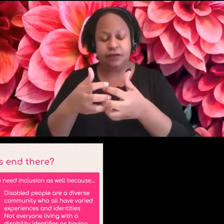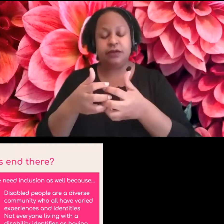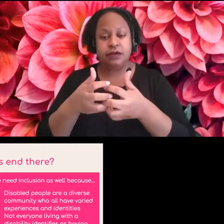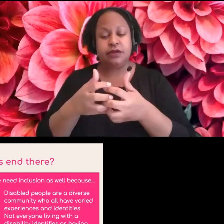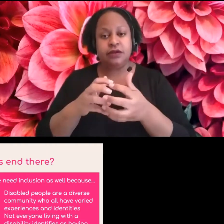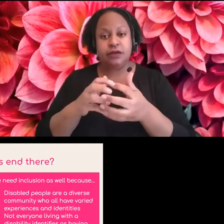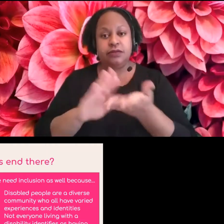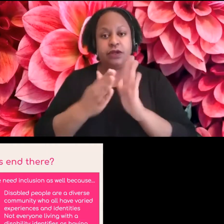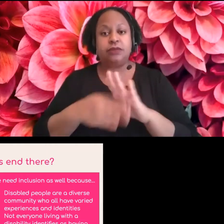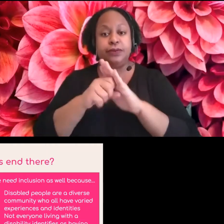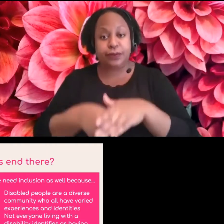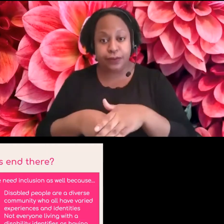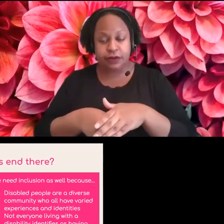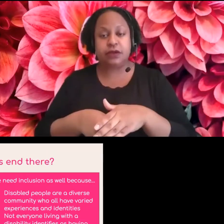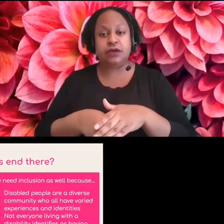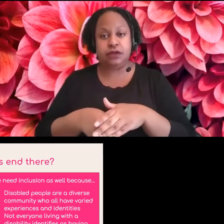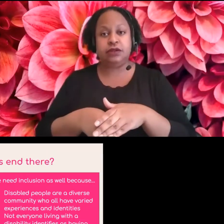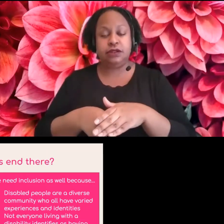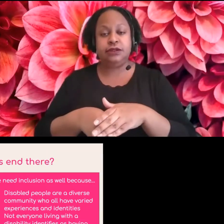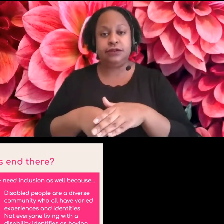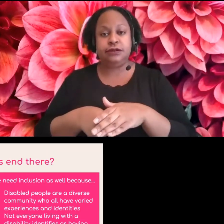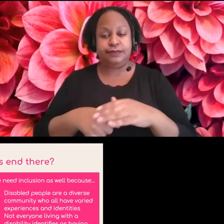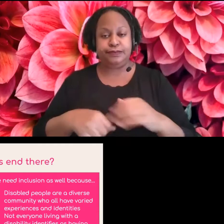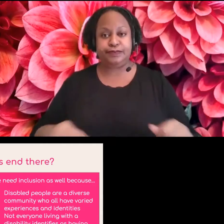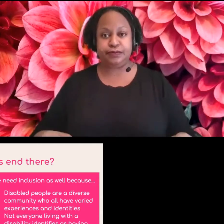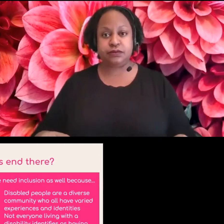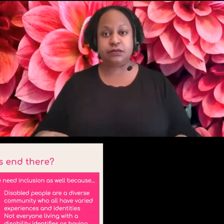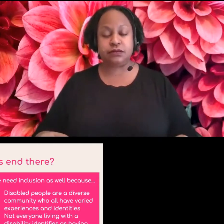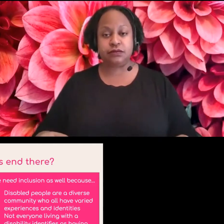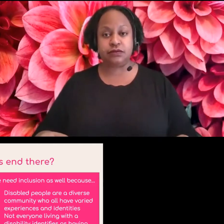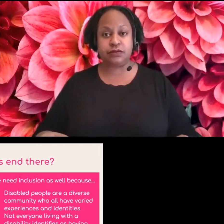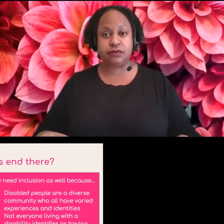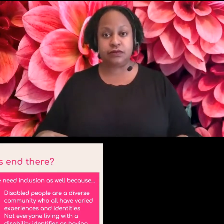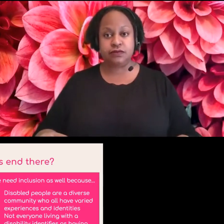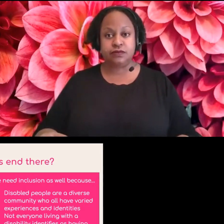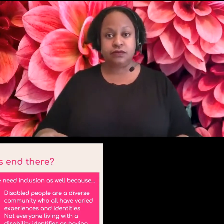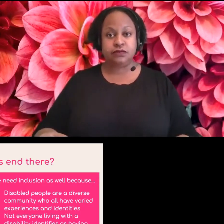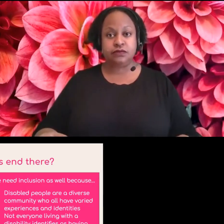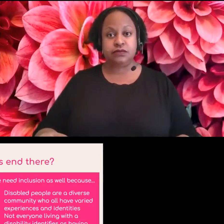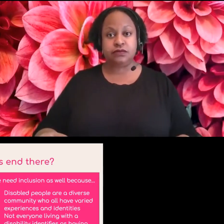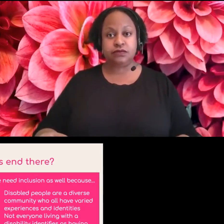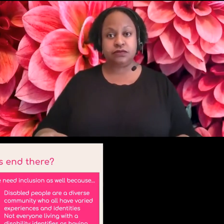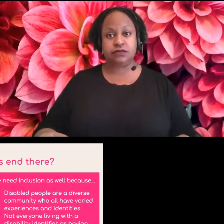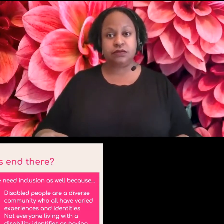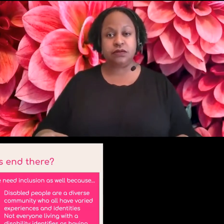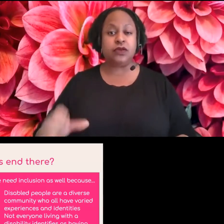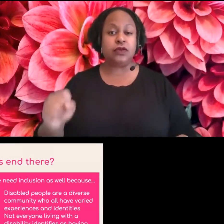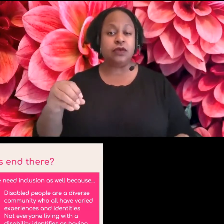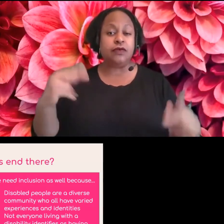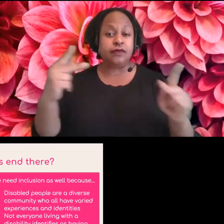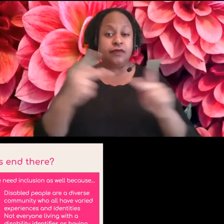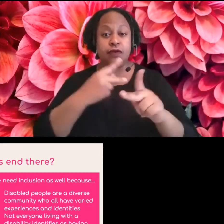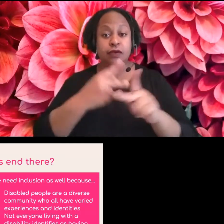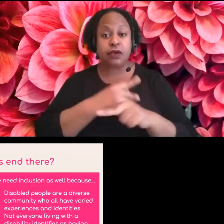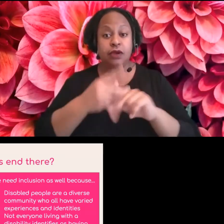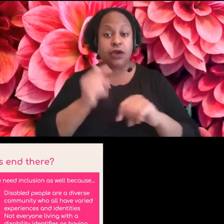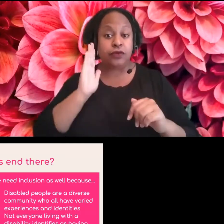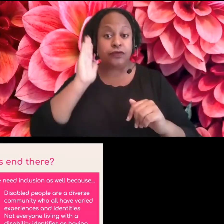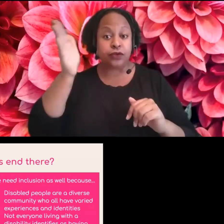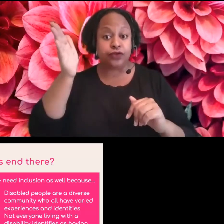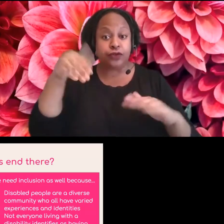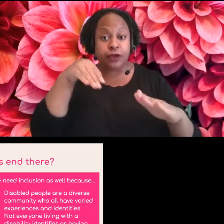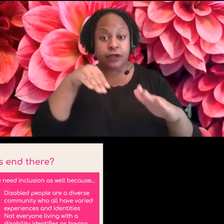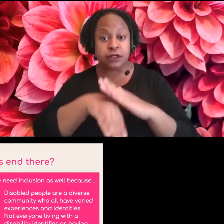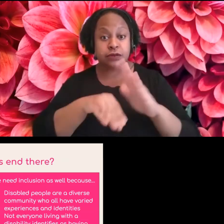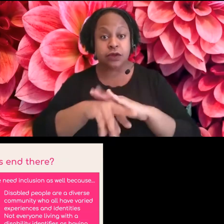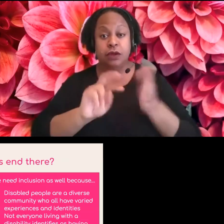and to make the future truly accessible. Our intent has to go outside logistics. Well, but what exactly